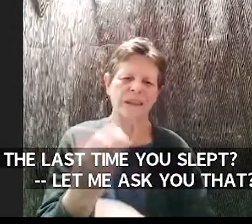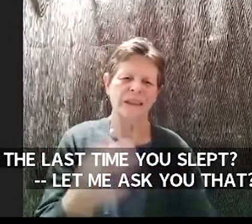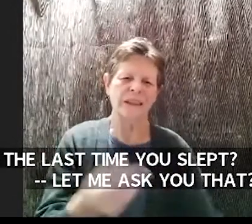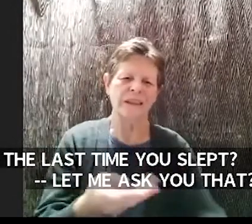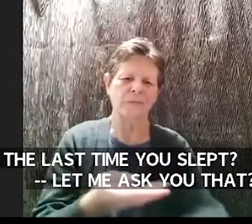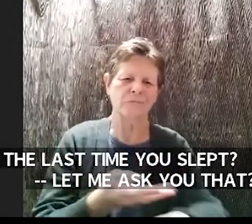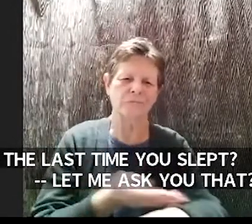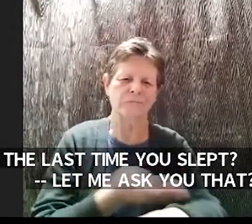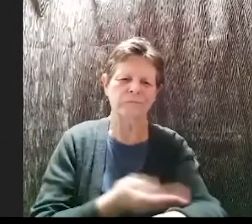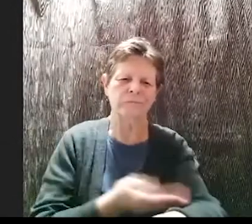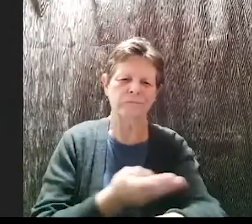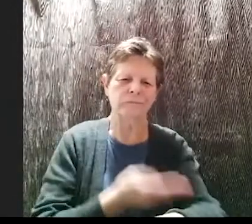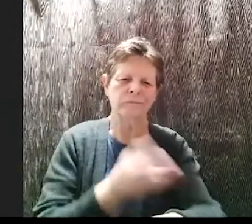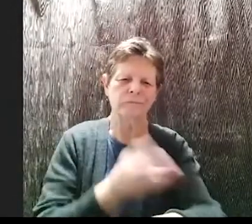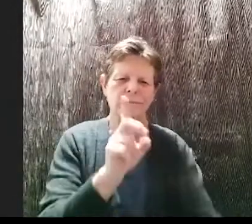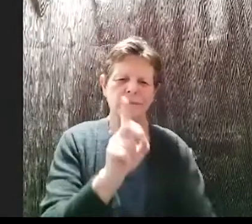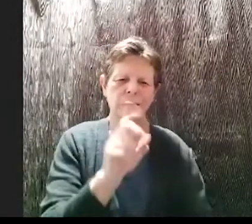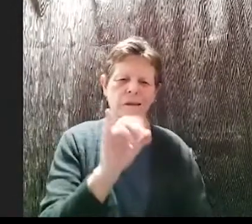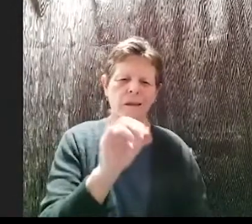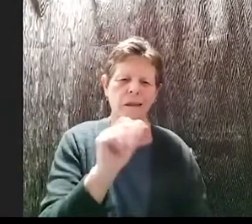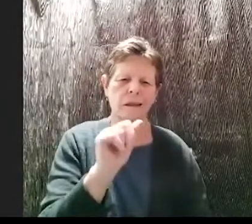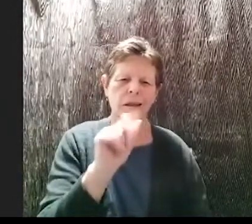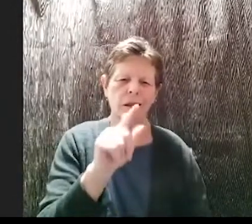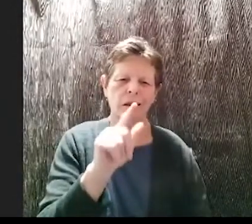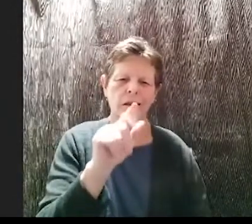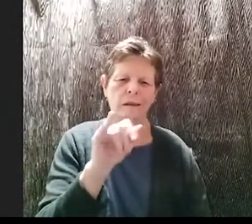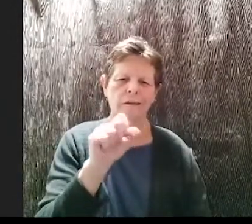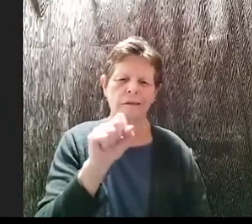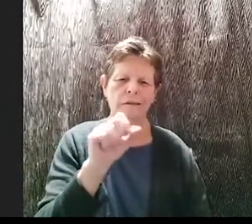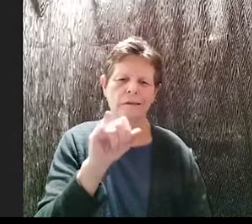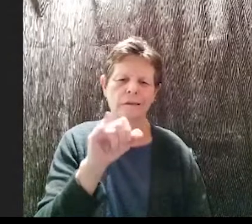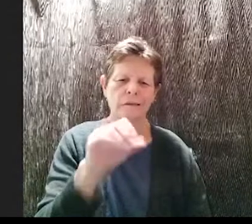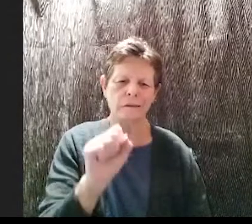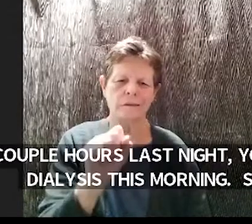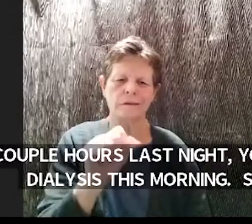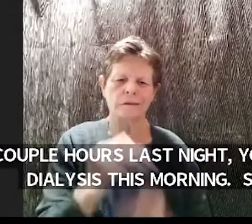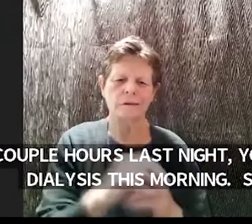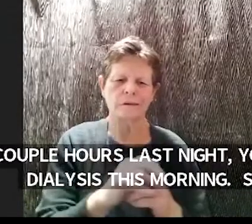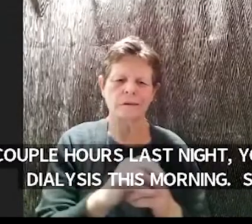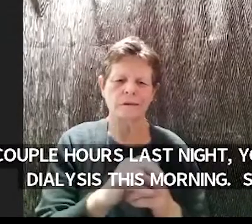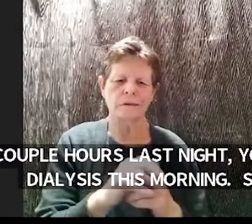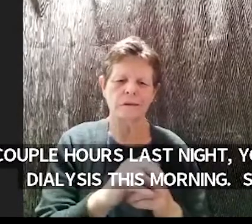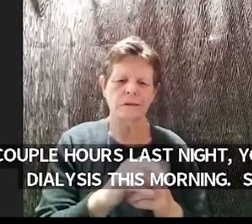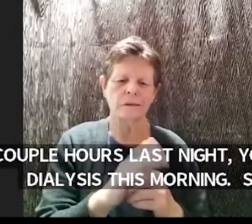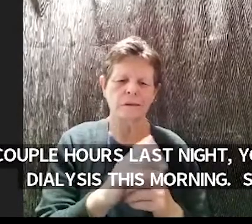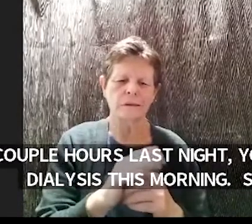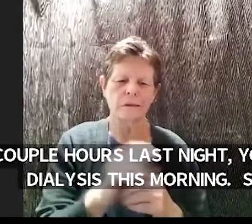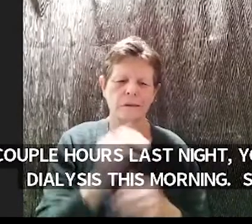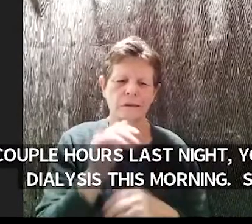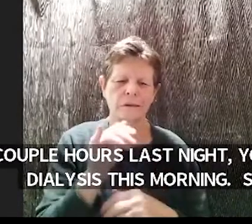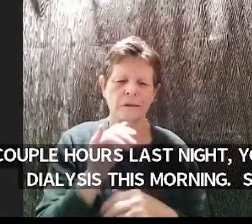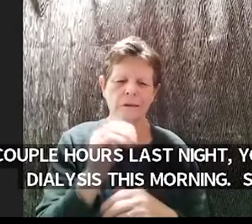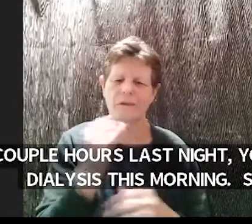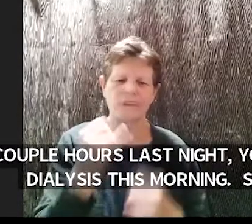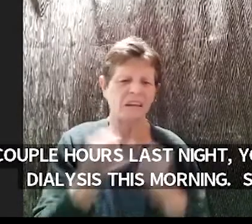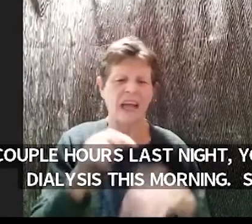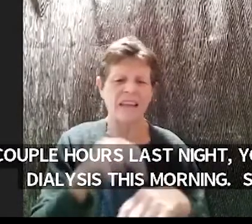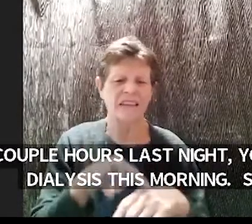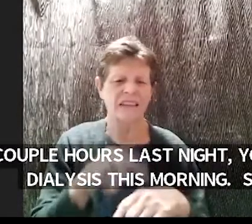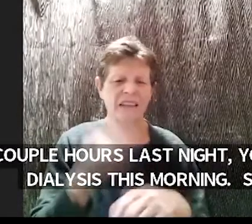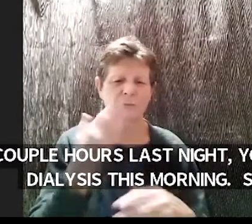yeah um last time i had a proper night sleep can't can't say i would know that answer